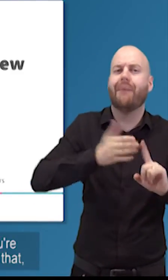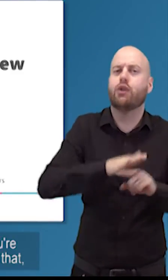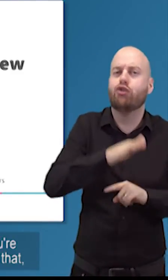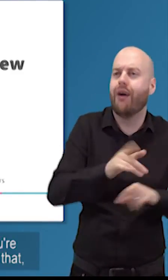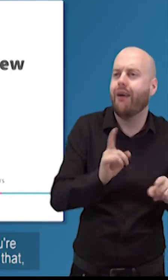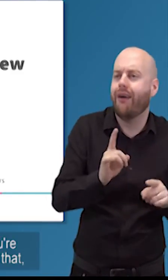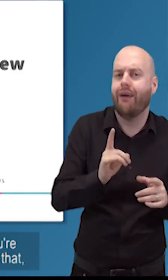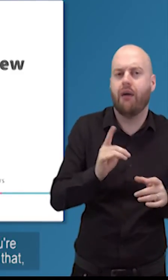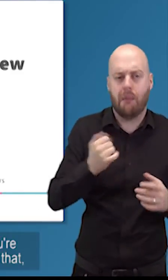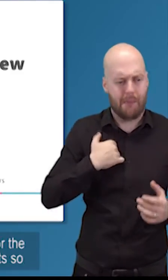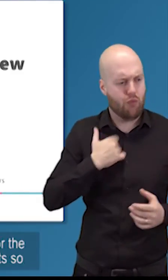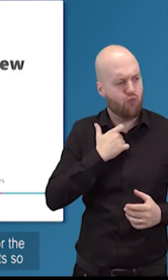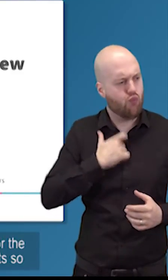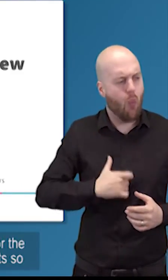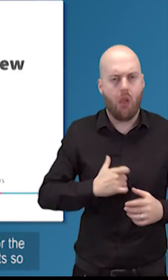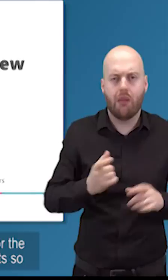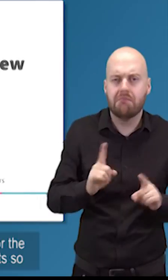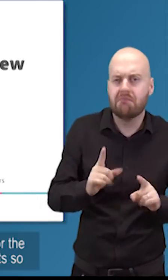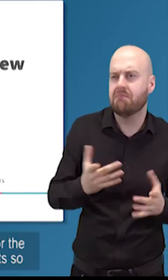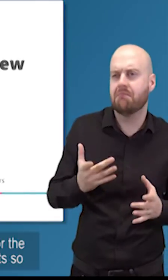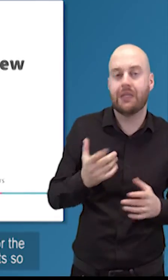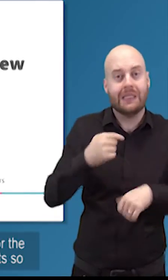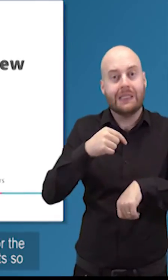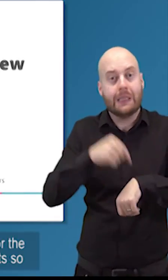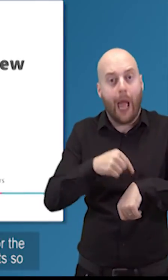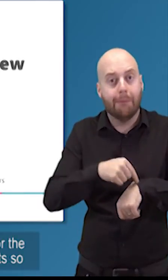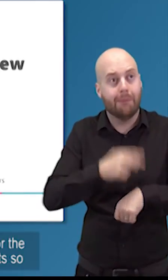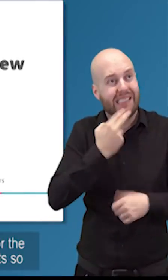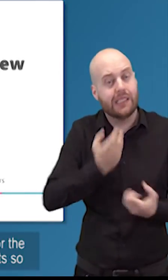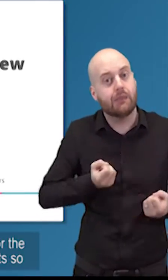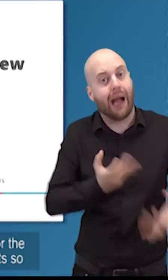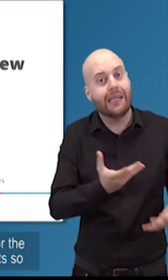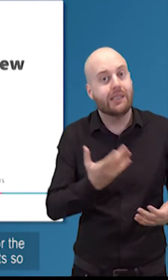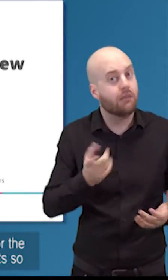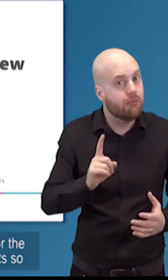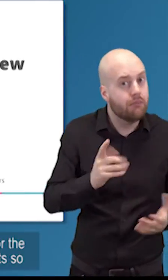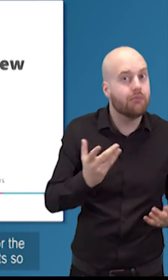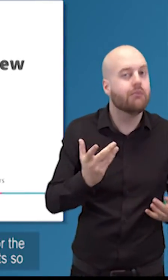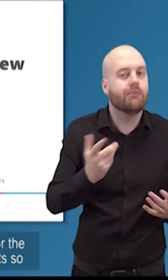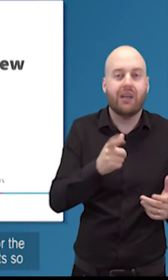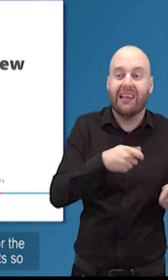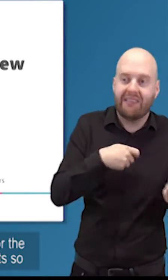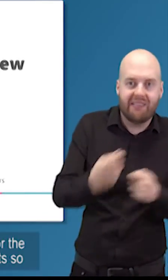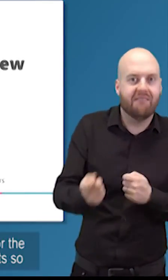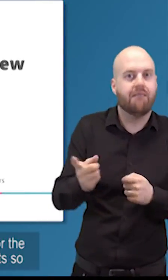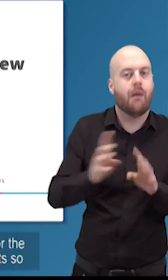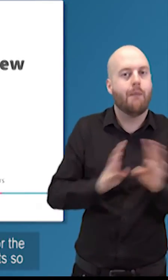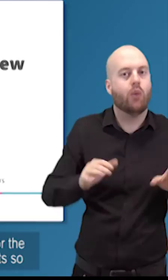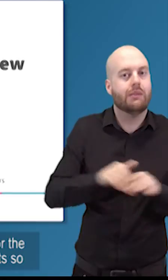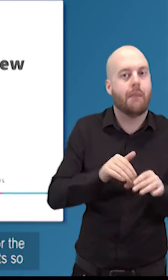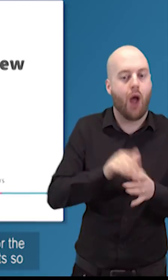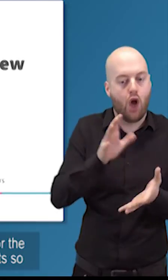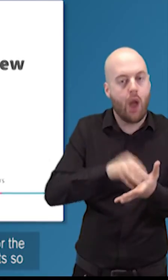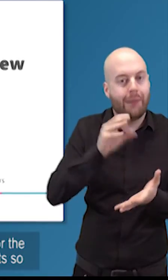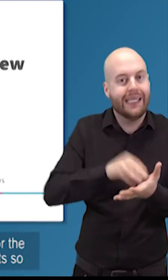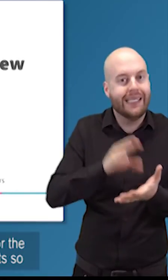what is their role in that what what time dedication do they need to put aside for for the work and give